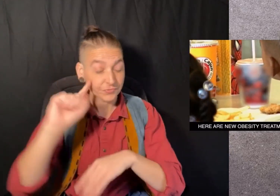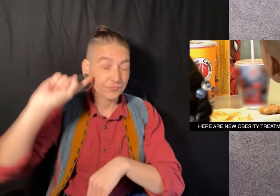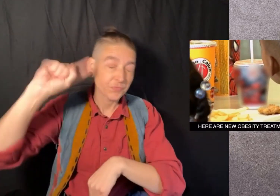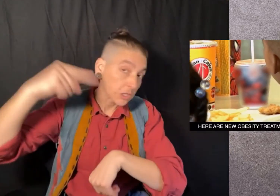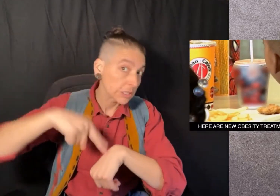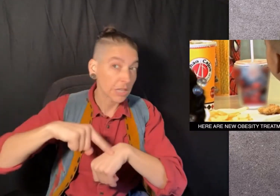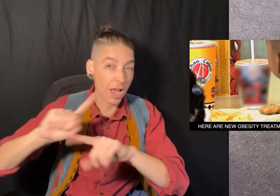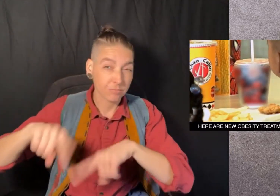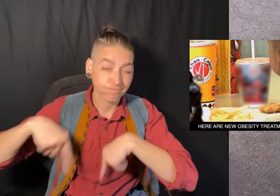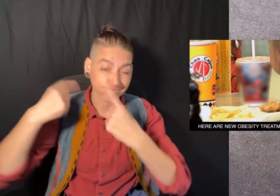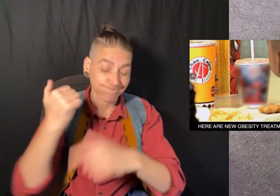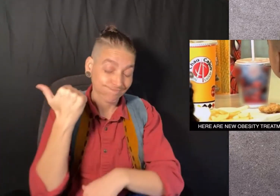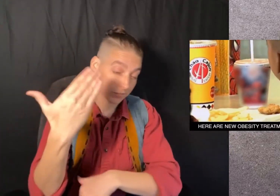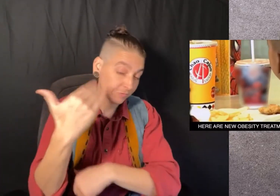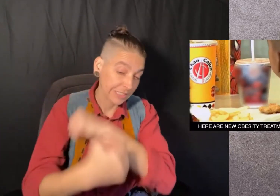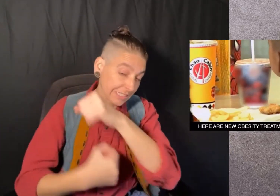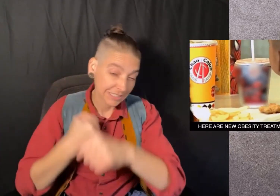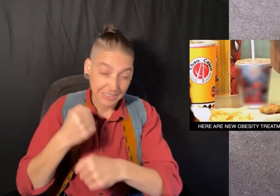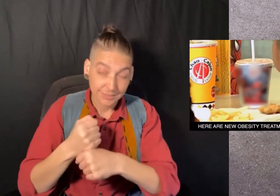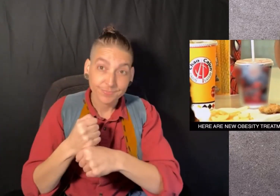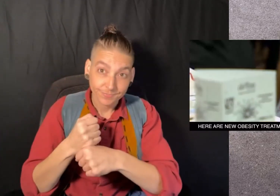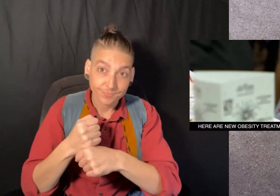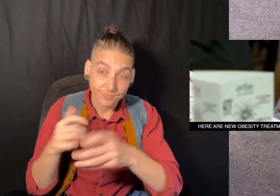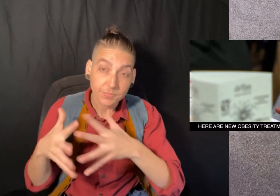For the first time in 15 years,